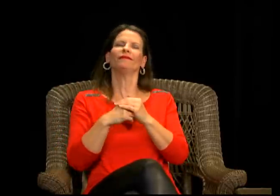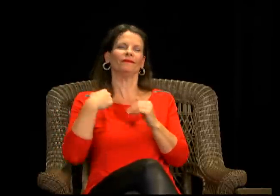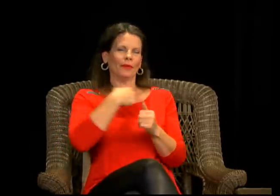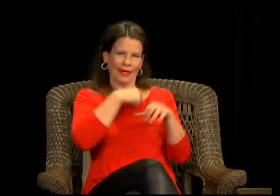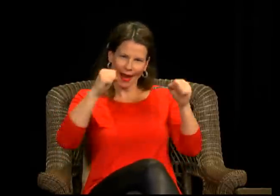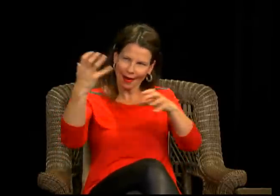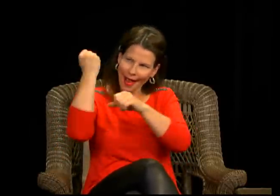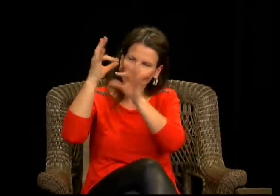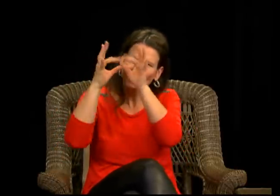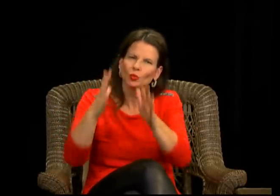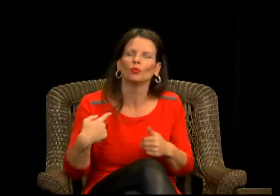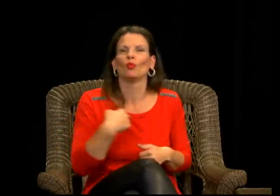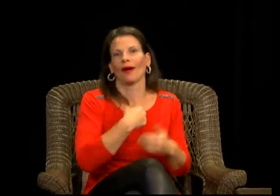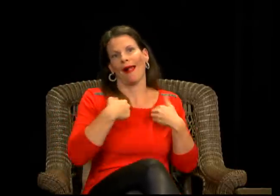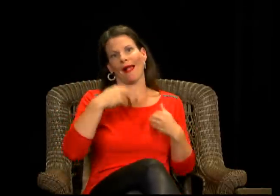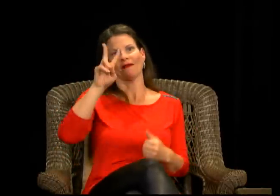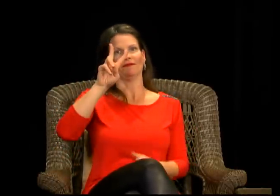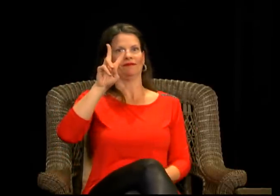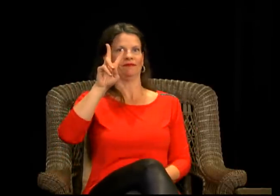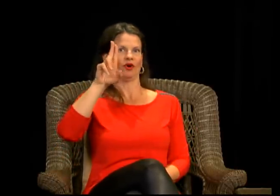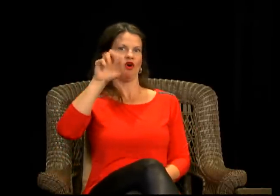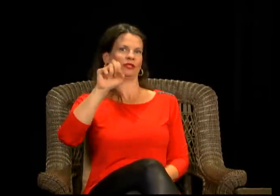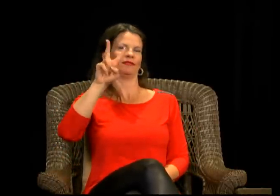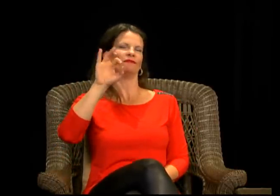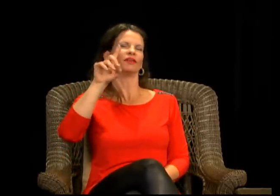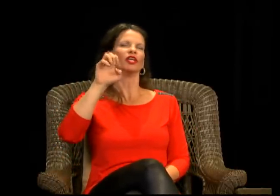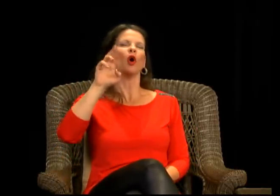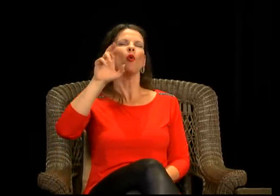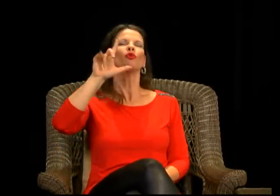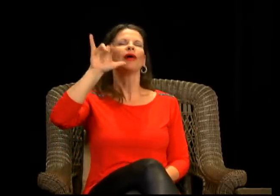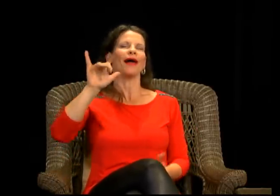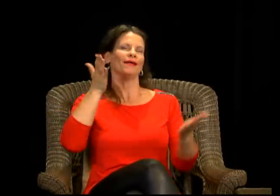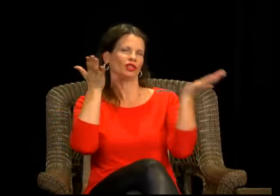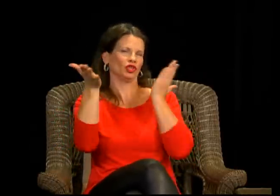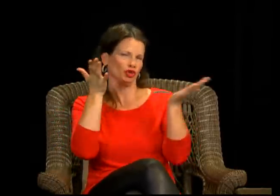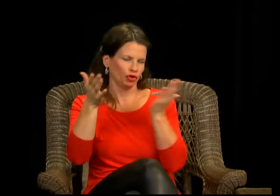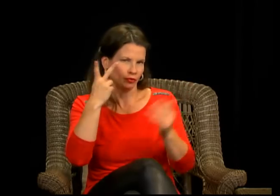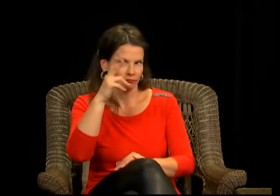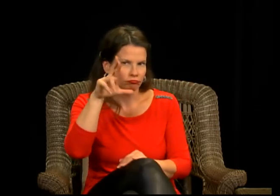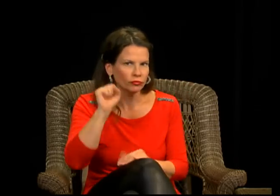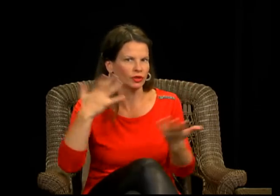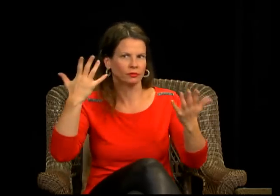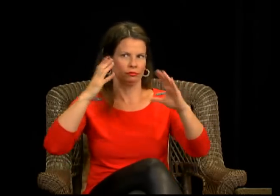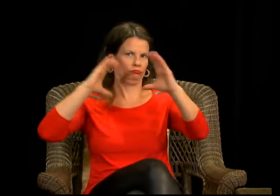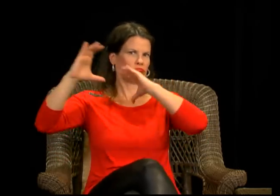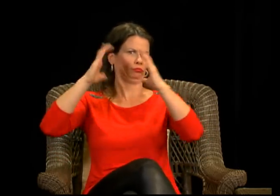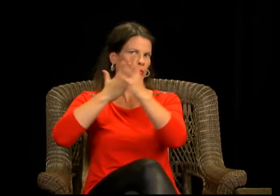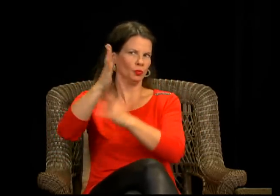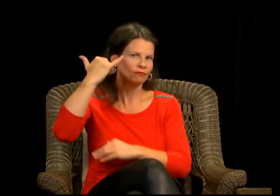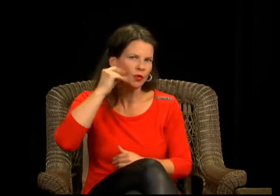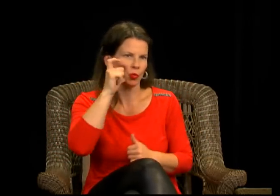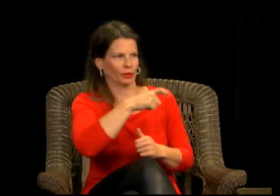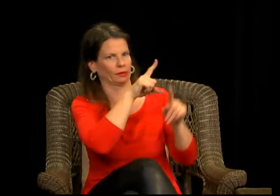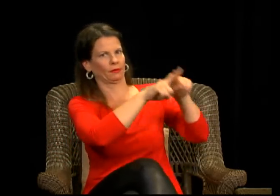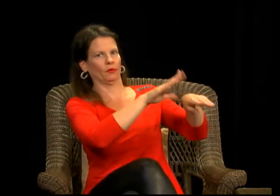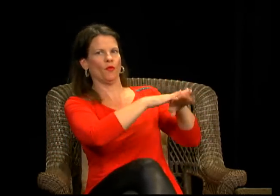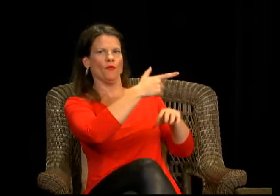they, they had a lot of responsibility growing up, but nowadays that is no longer necessary. There are a lot of ways that deaf people